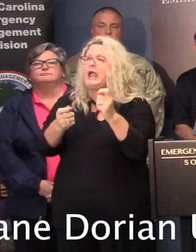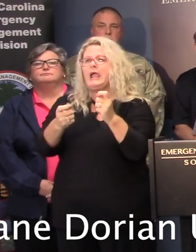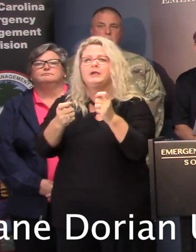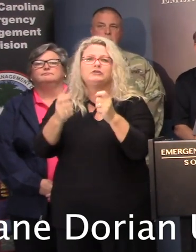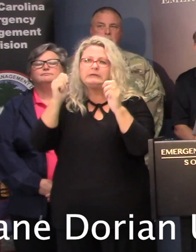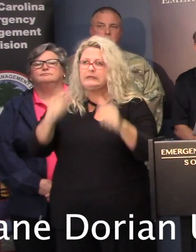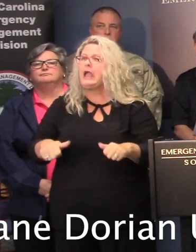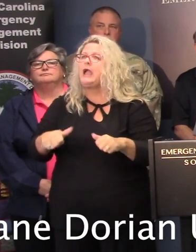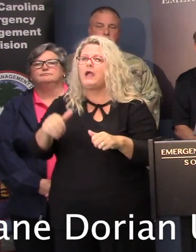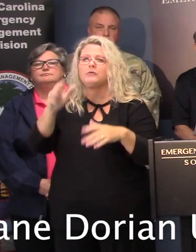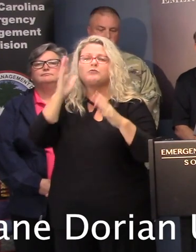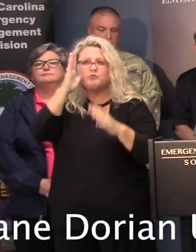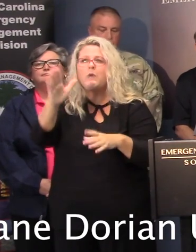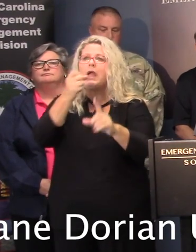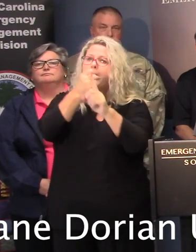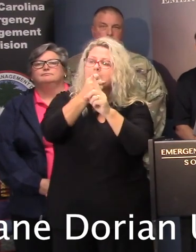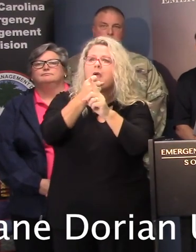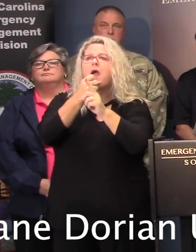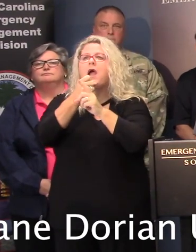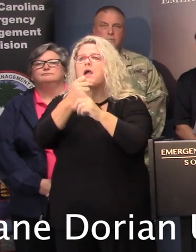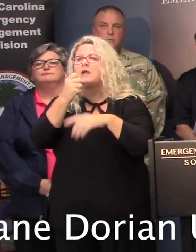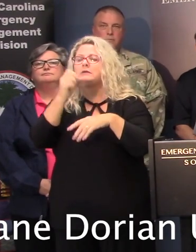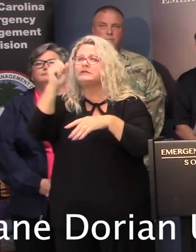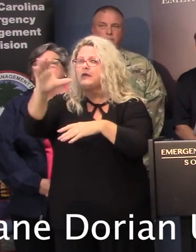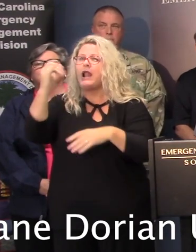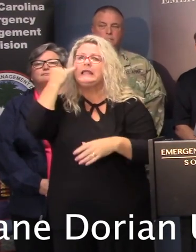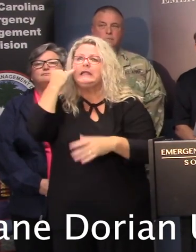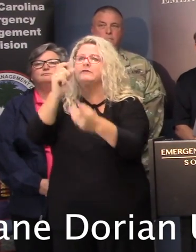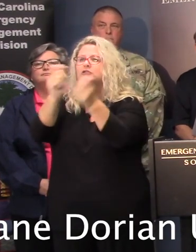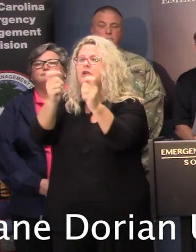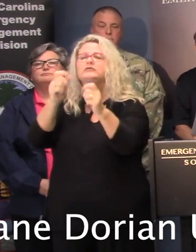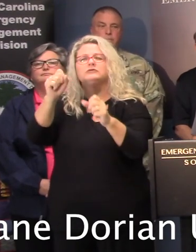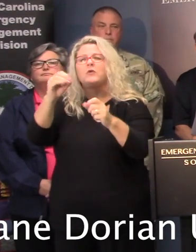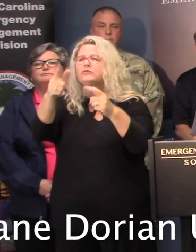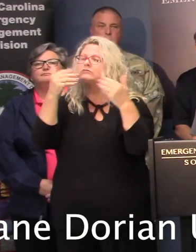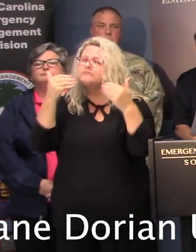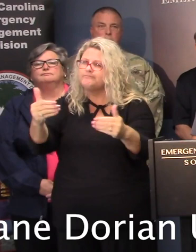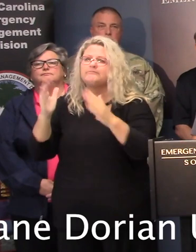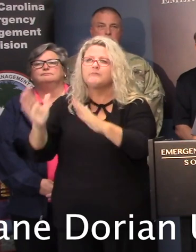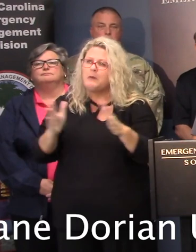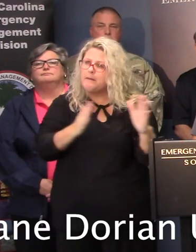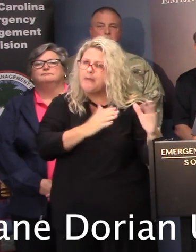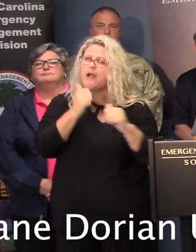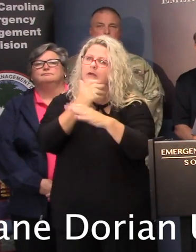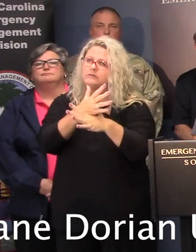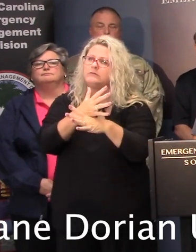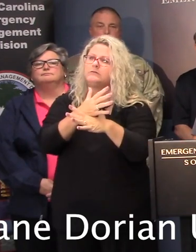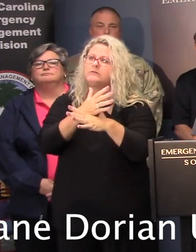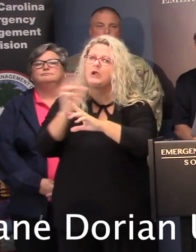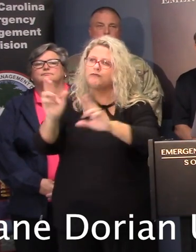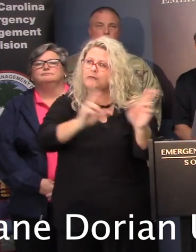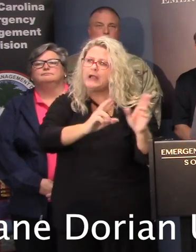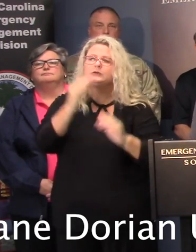implications on the potential impacts here in South Carolina. So at this point, everyone should be preparing now for potentially significant impacts along the